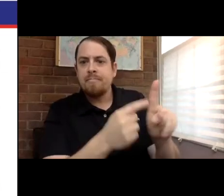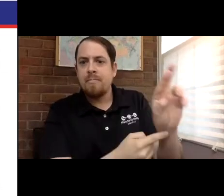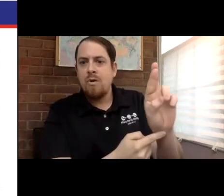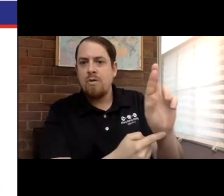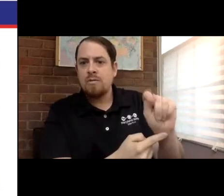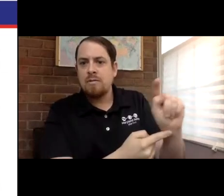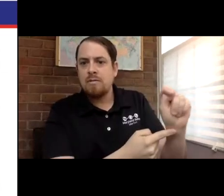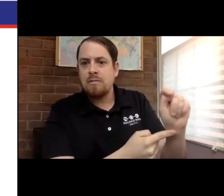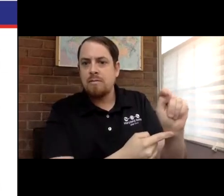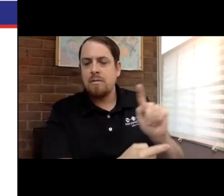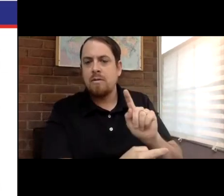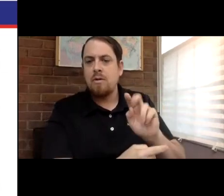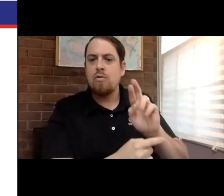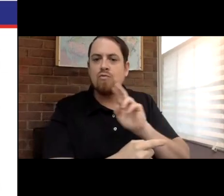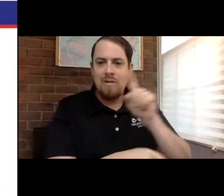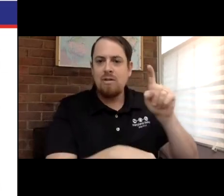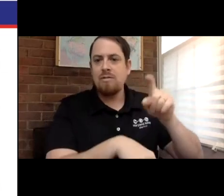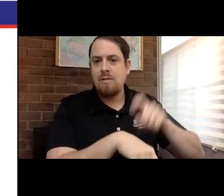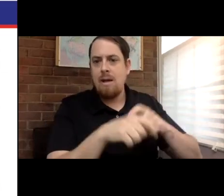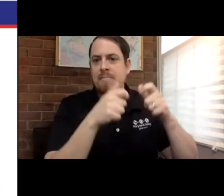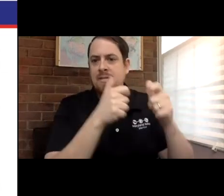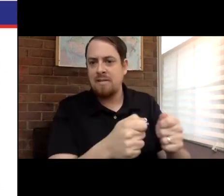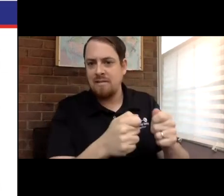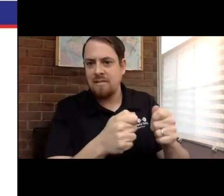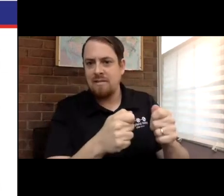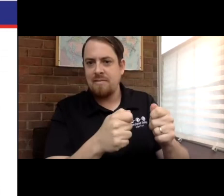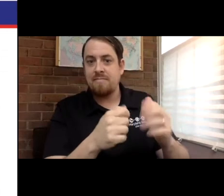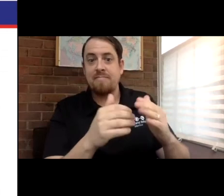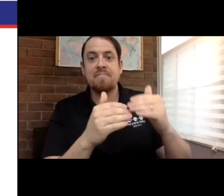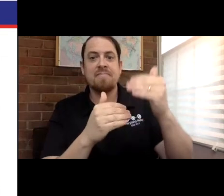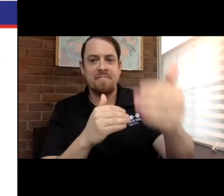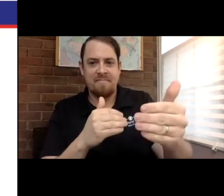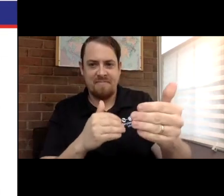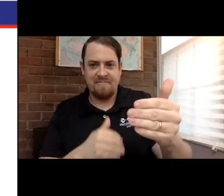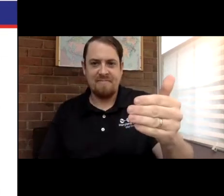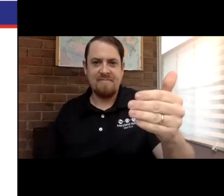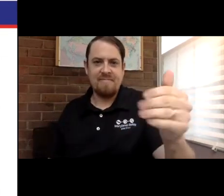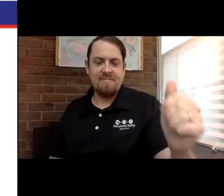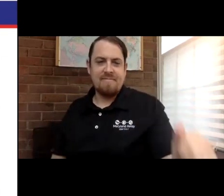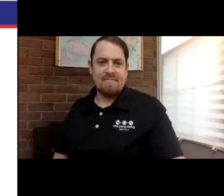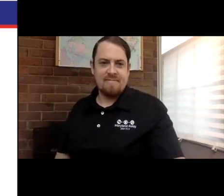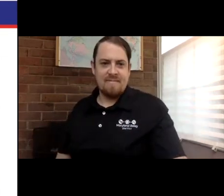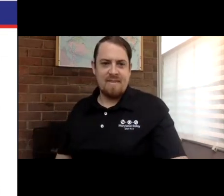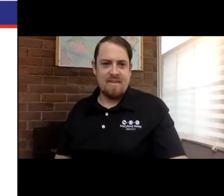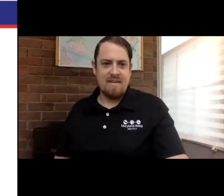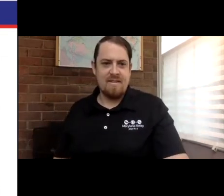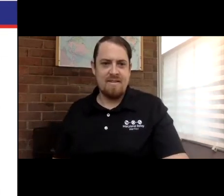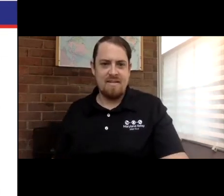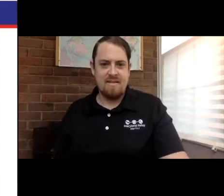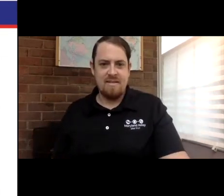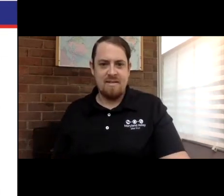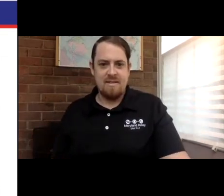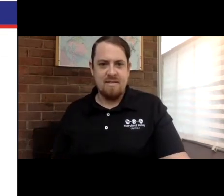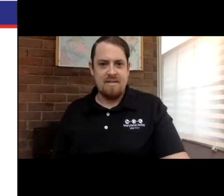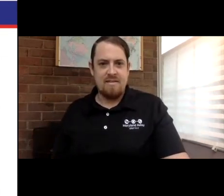longer in existence, what are we supposed to do? Well, the advent of RTT technology solves that